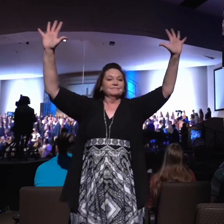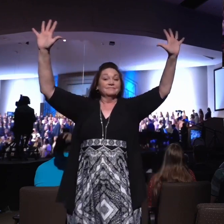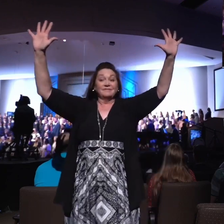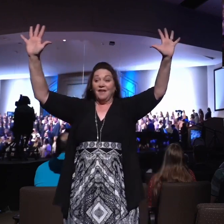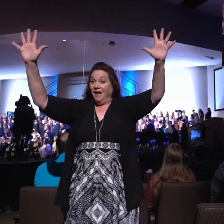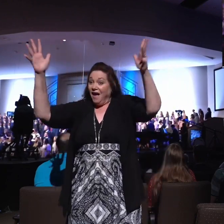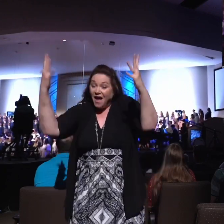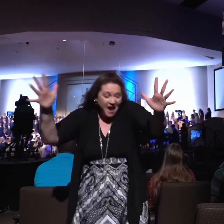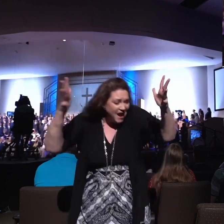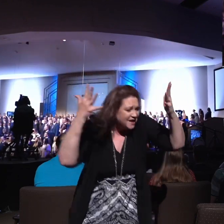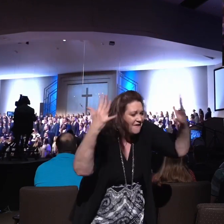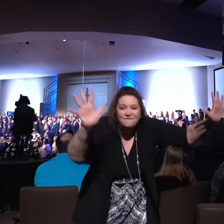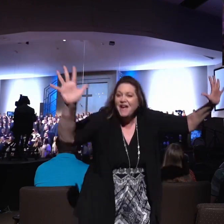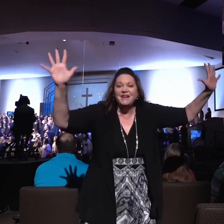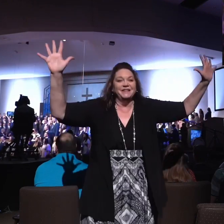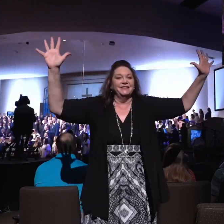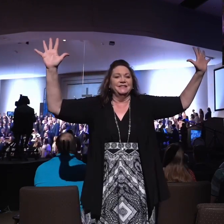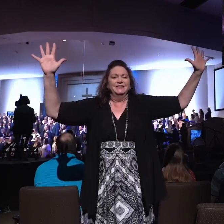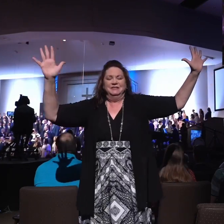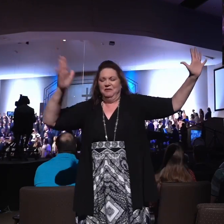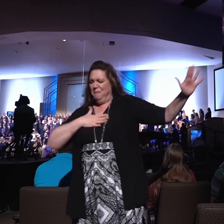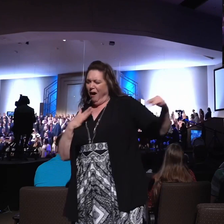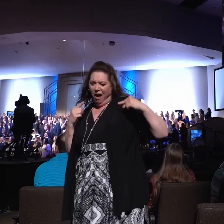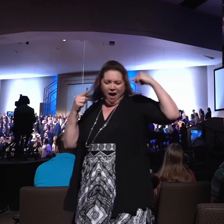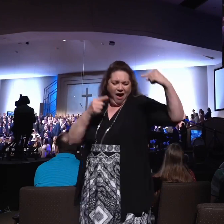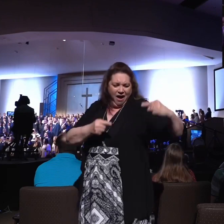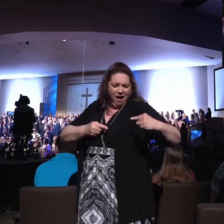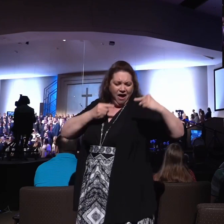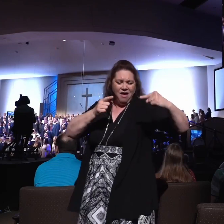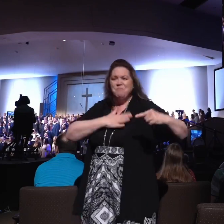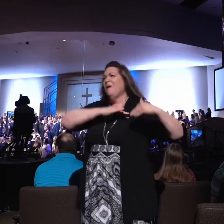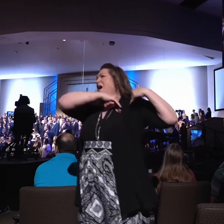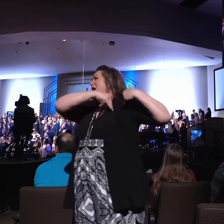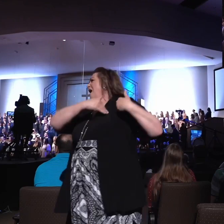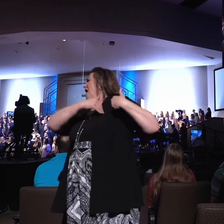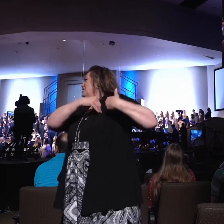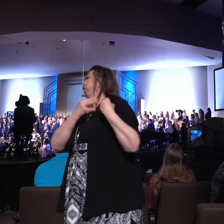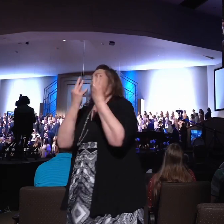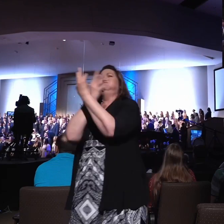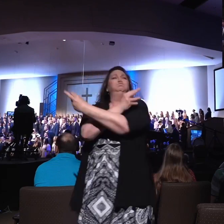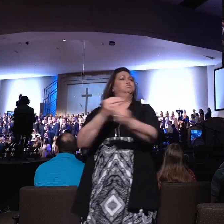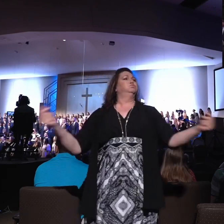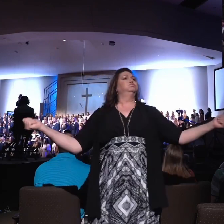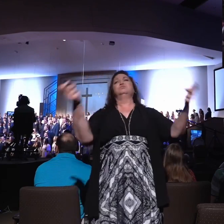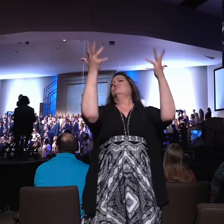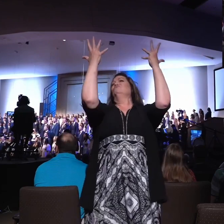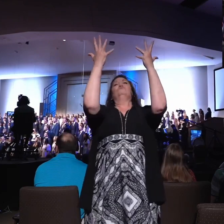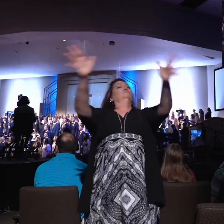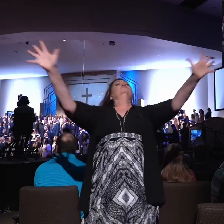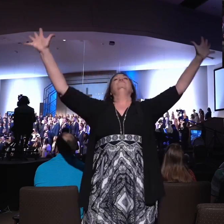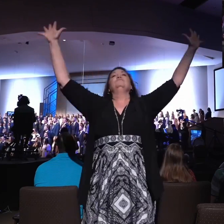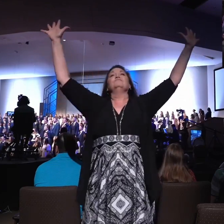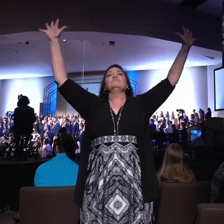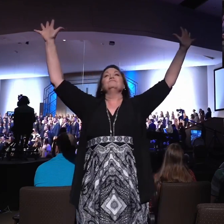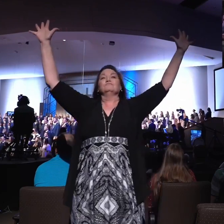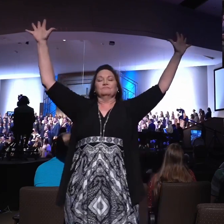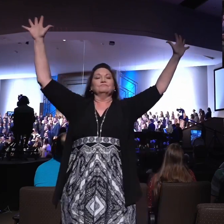It is finished there'll be no more war